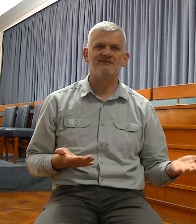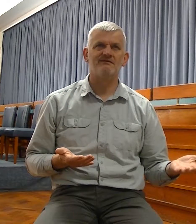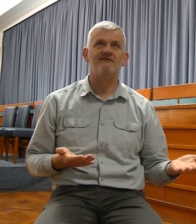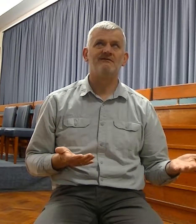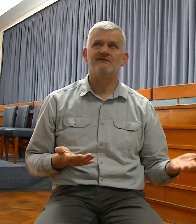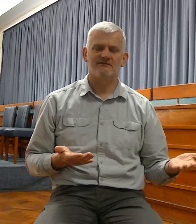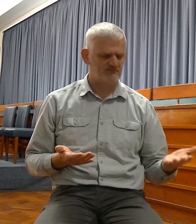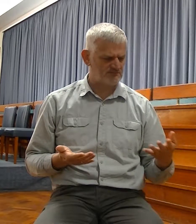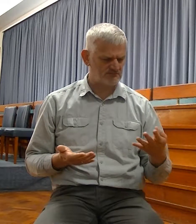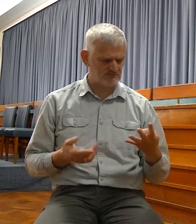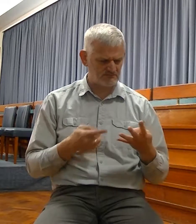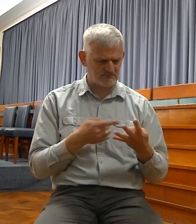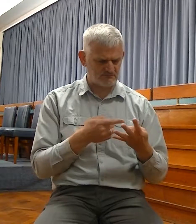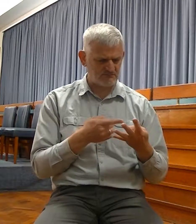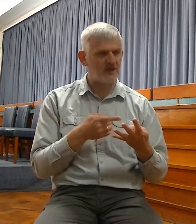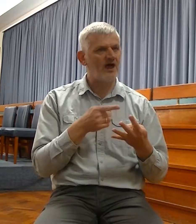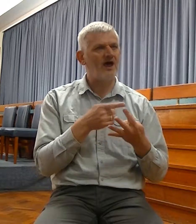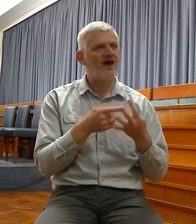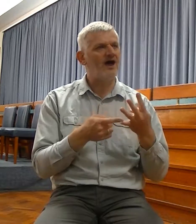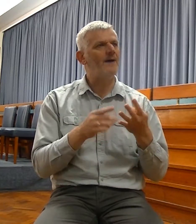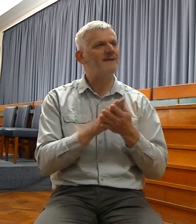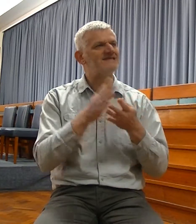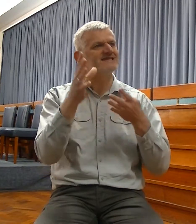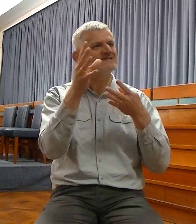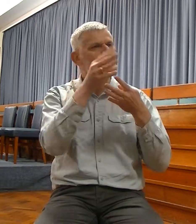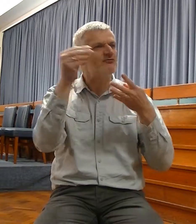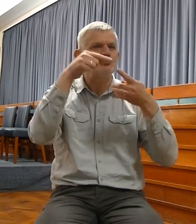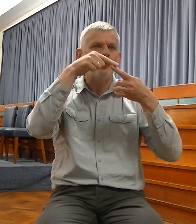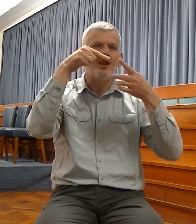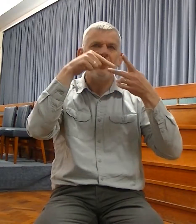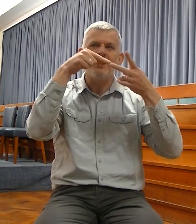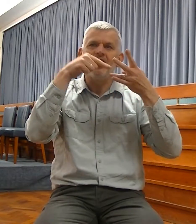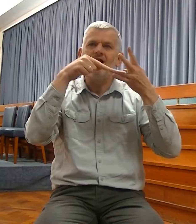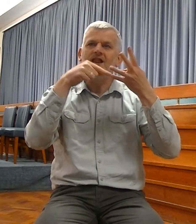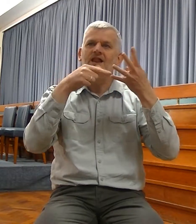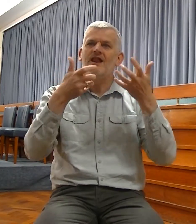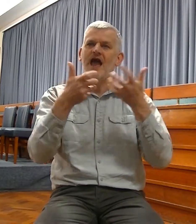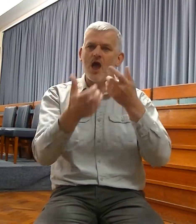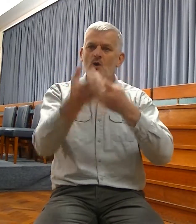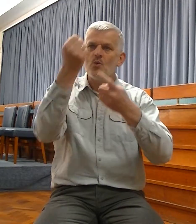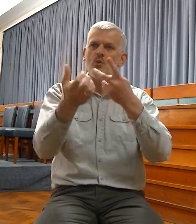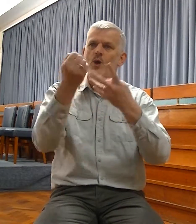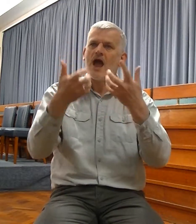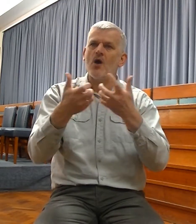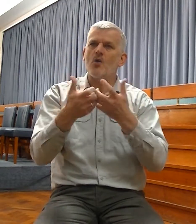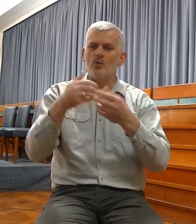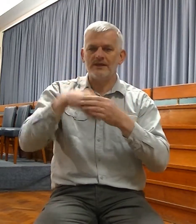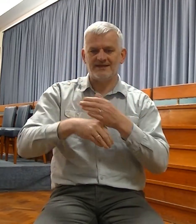Those promises are spiritually fulfilled in the redeemed, in the Church of Christ. They're our